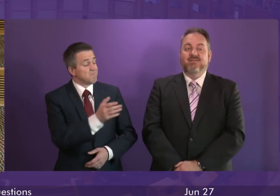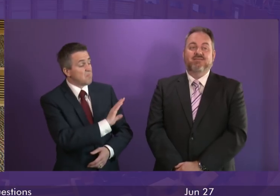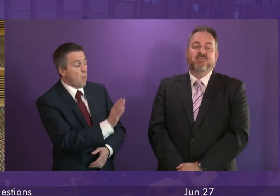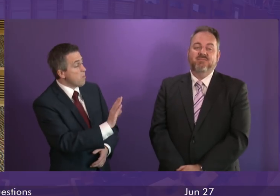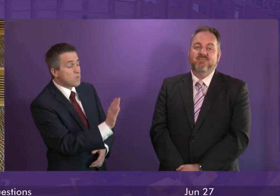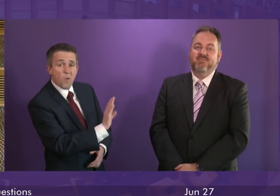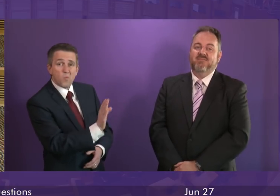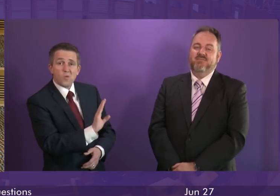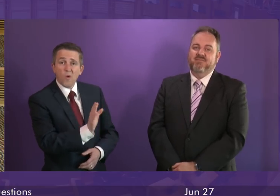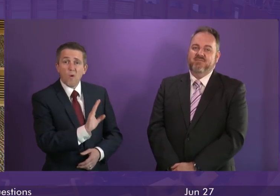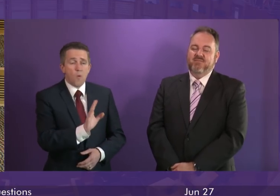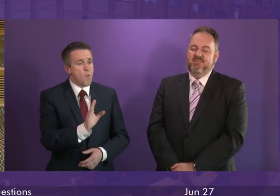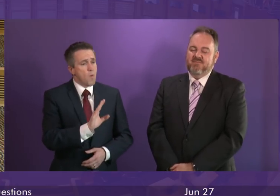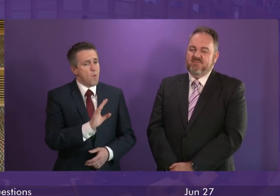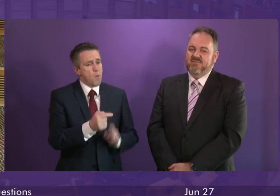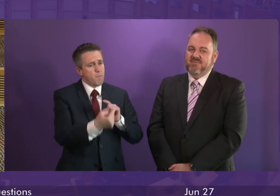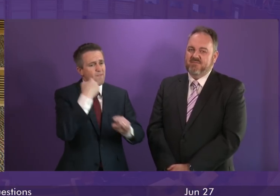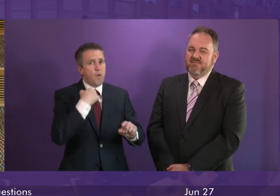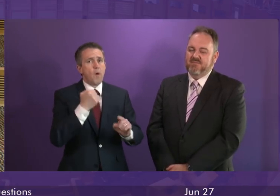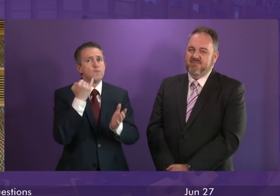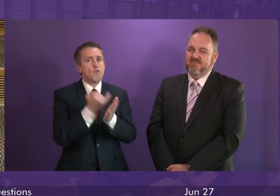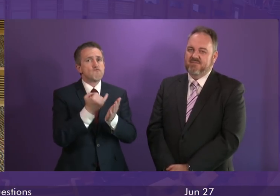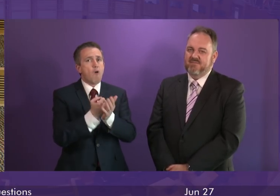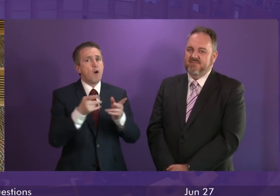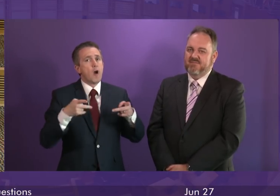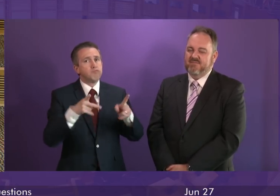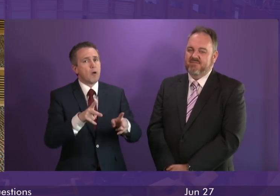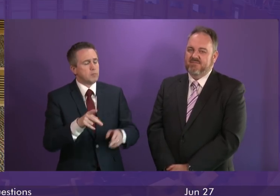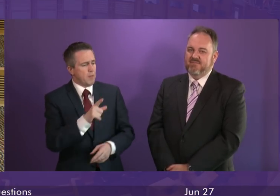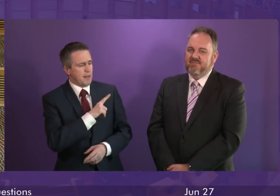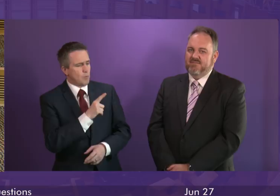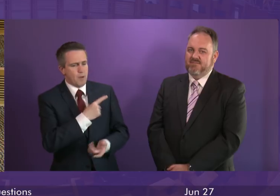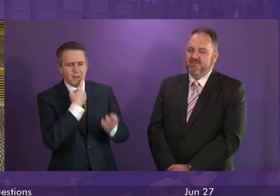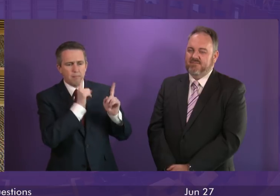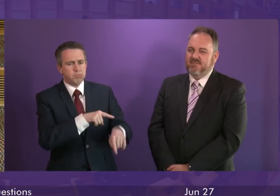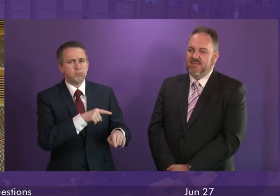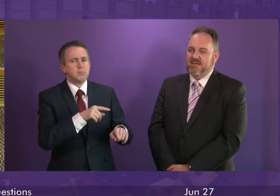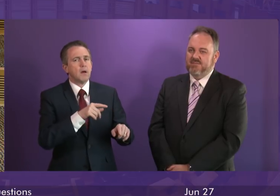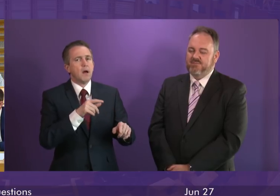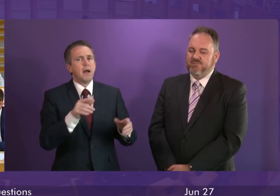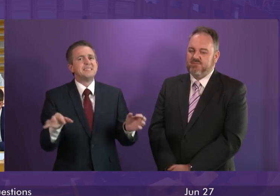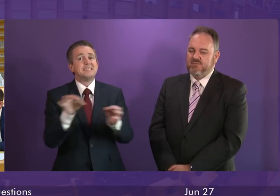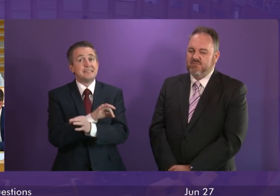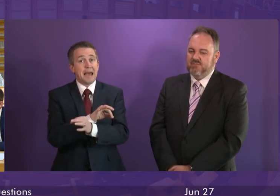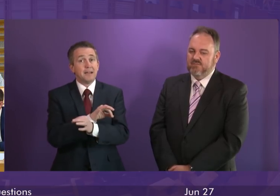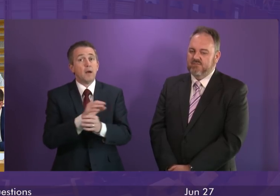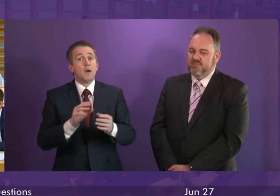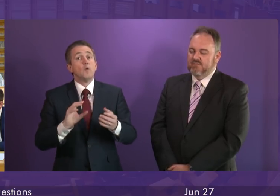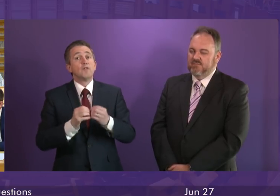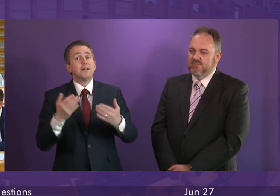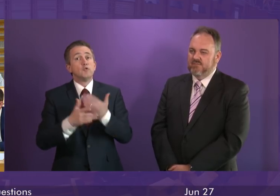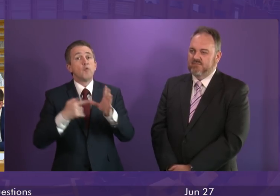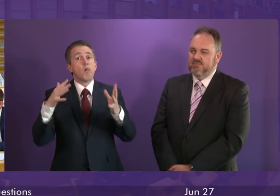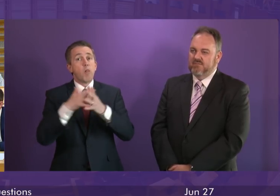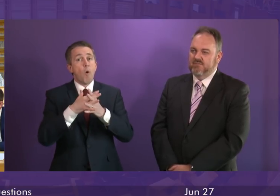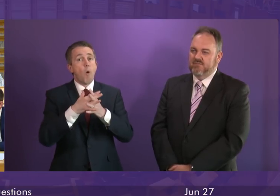was because it was not the right approach. That's why we didn't follow that. That's why instead we put into the law a